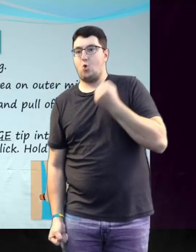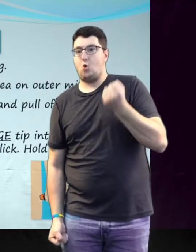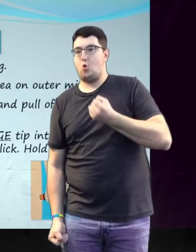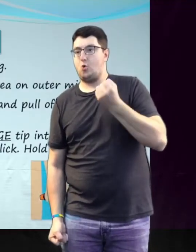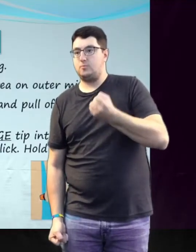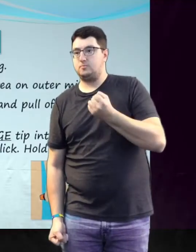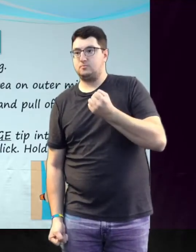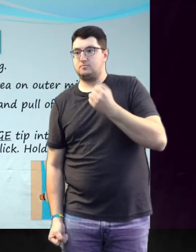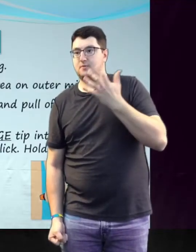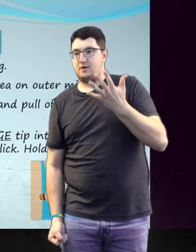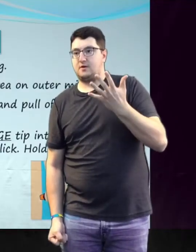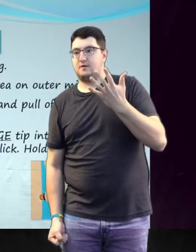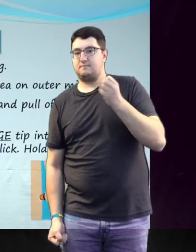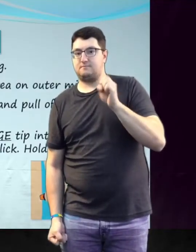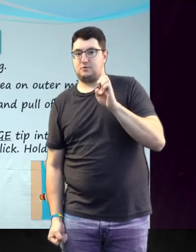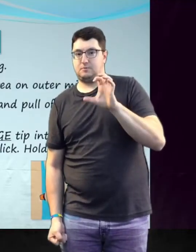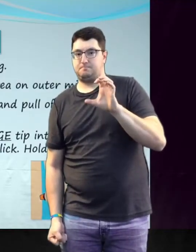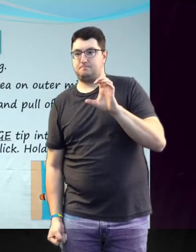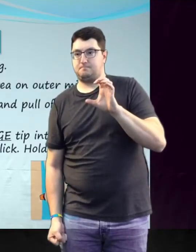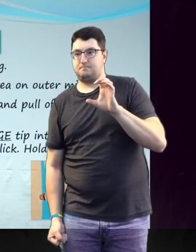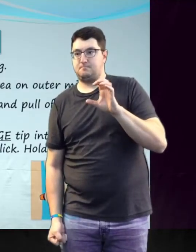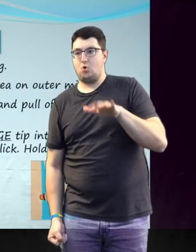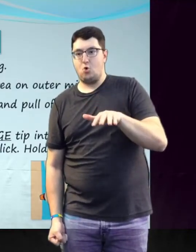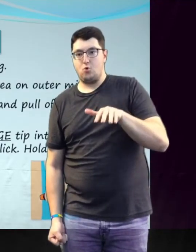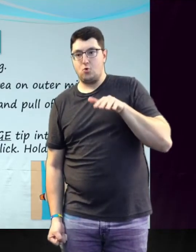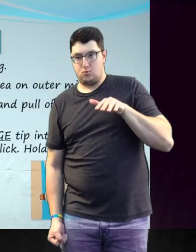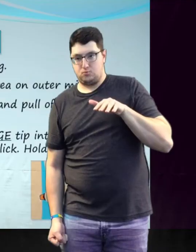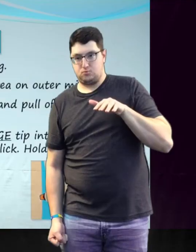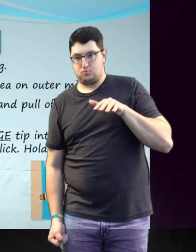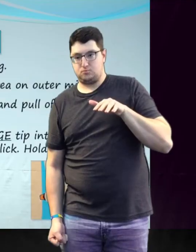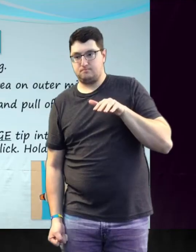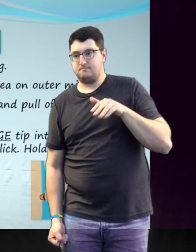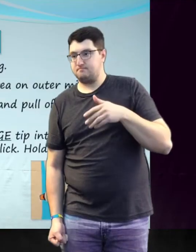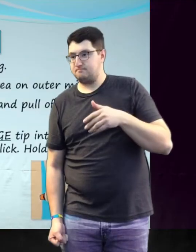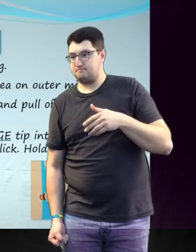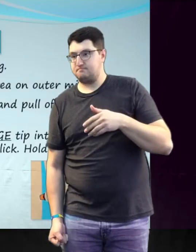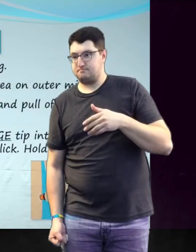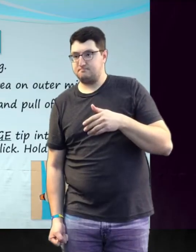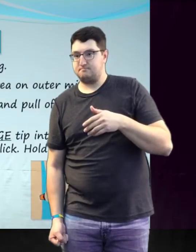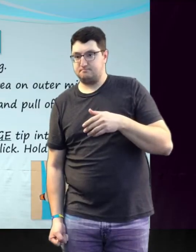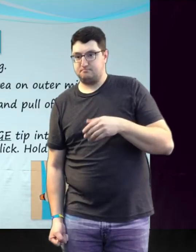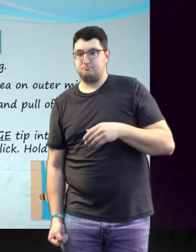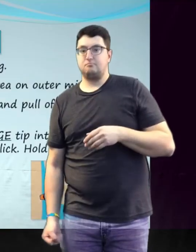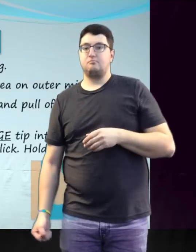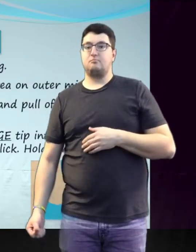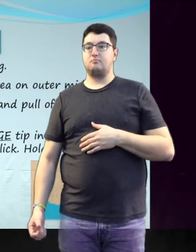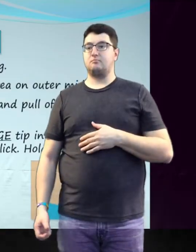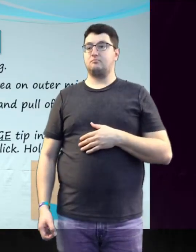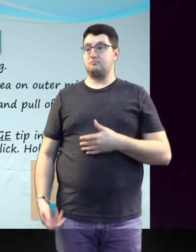click. Hold in place for a slow count of five to ensure all the medication is injected.